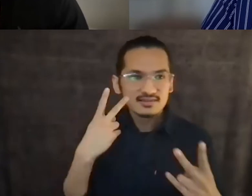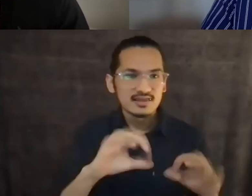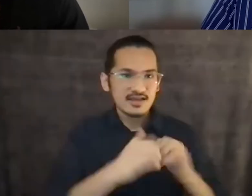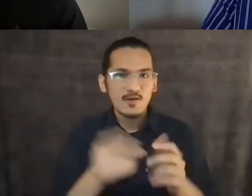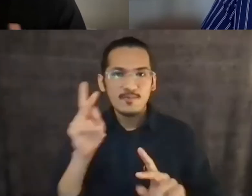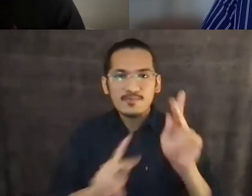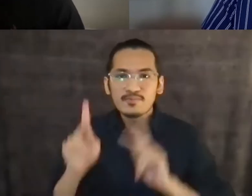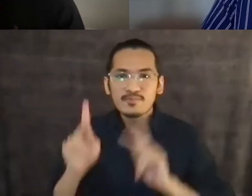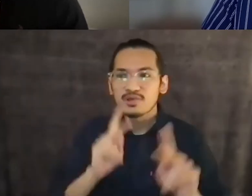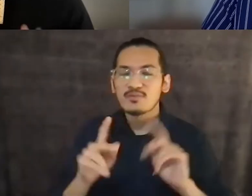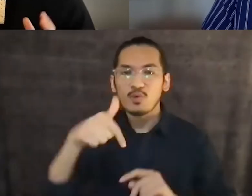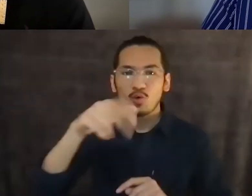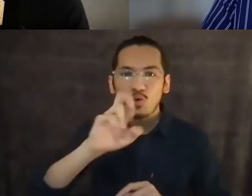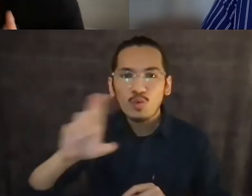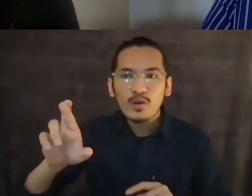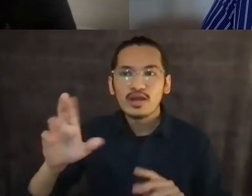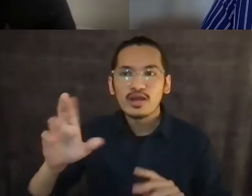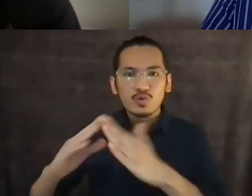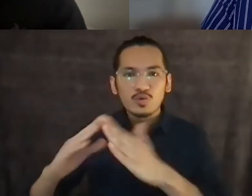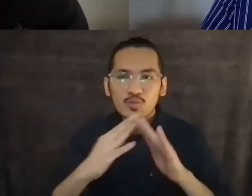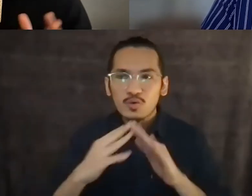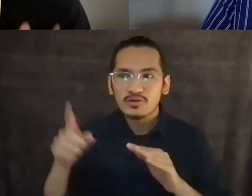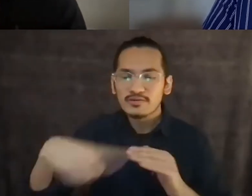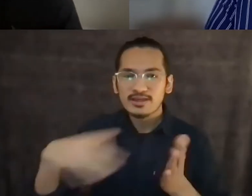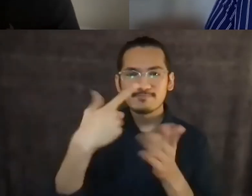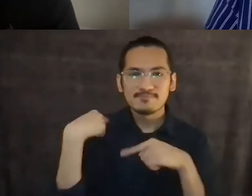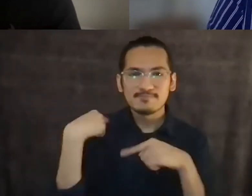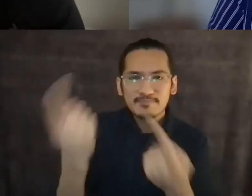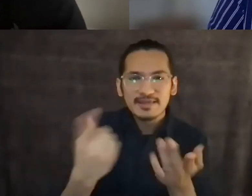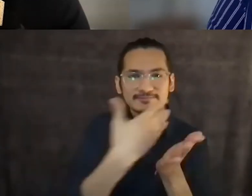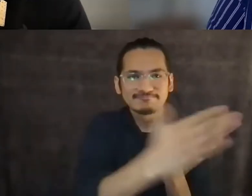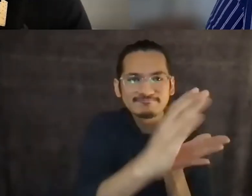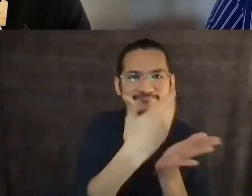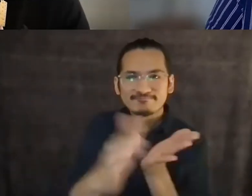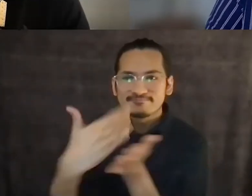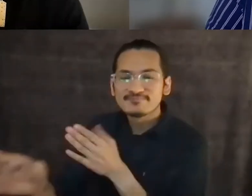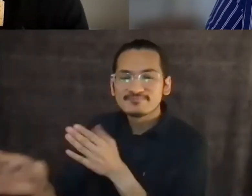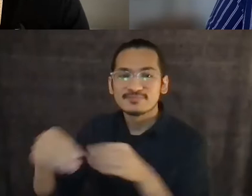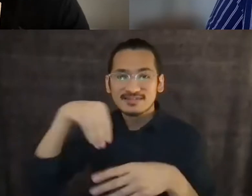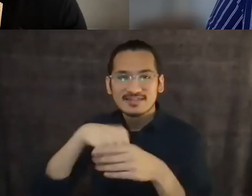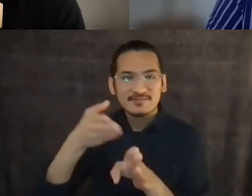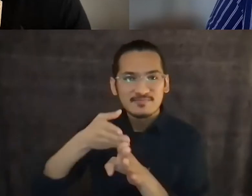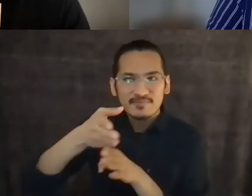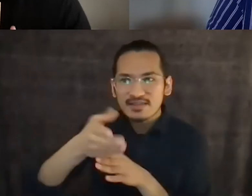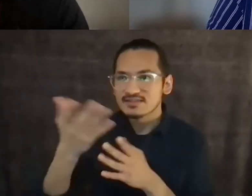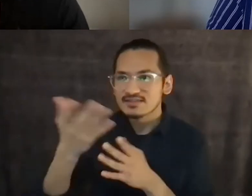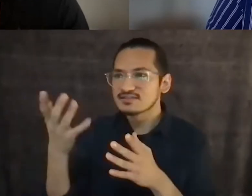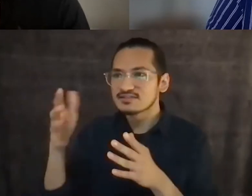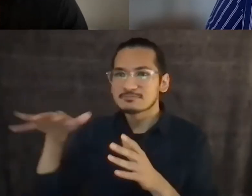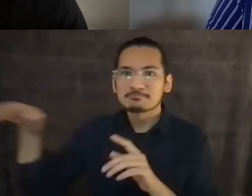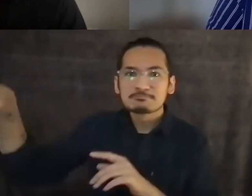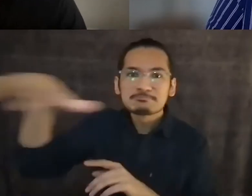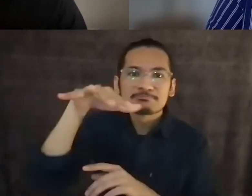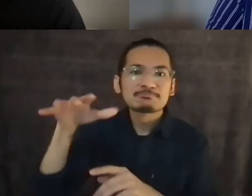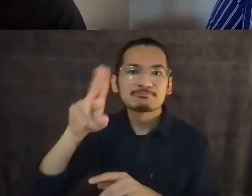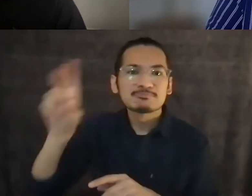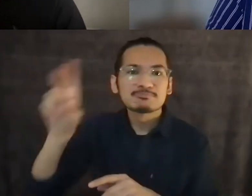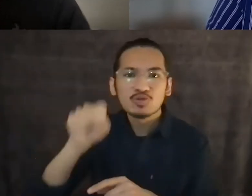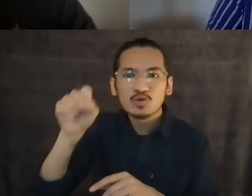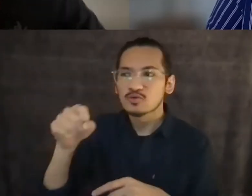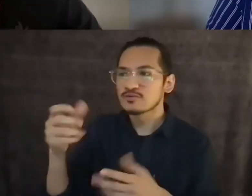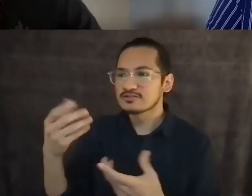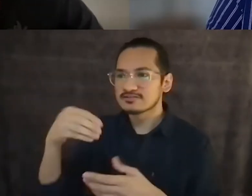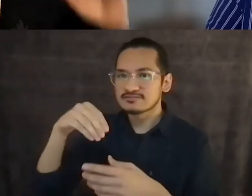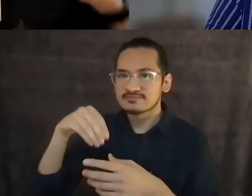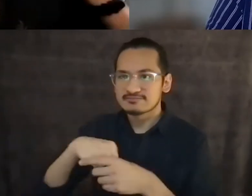trans people are often kind of cast aside in like the mainstream thread of so many important social movements throughout the